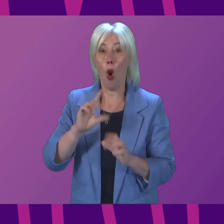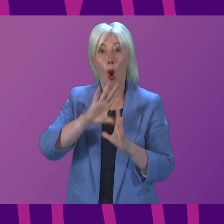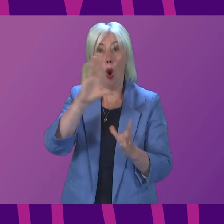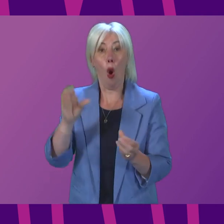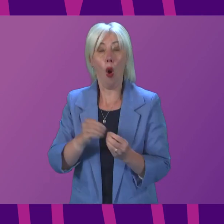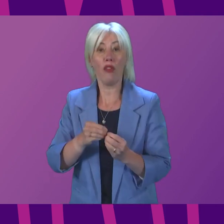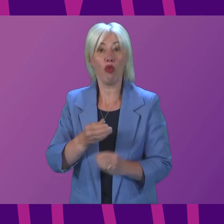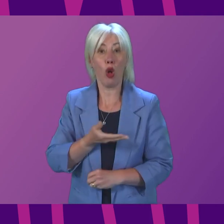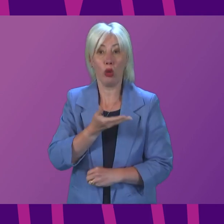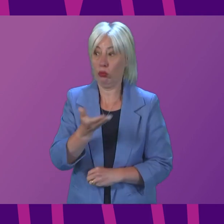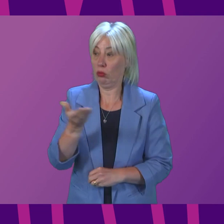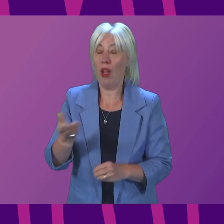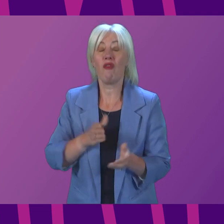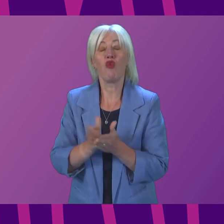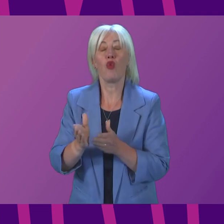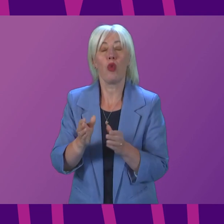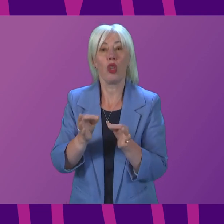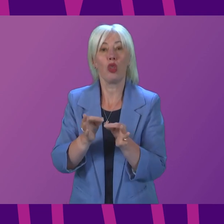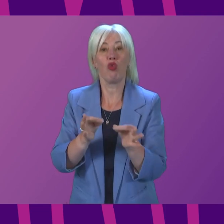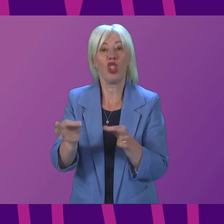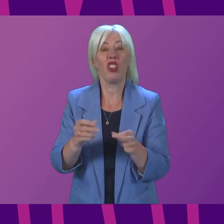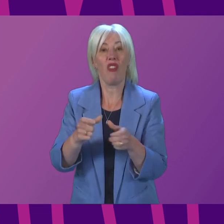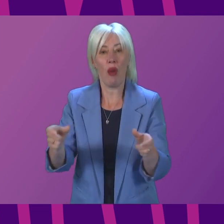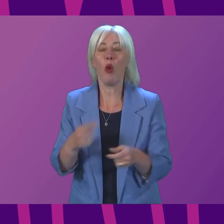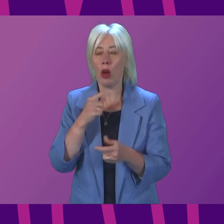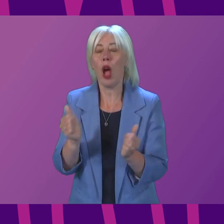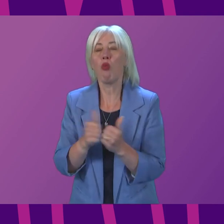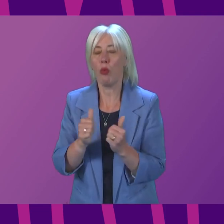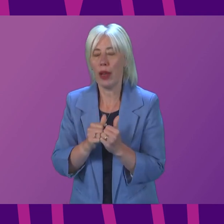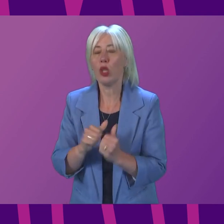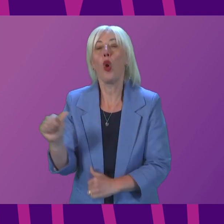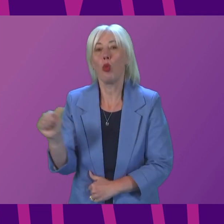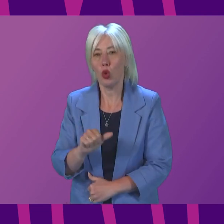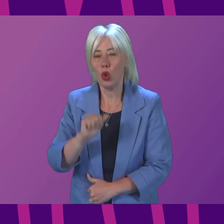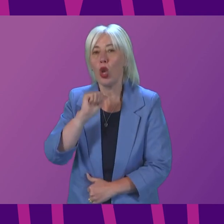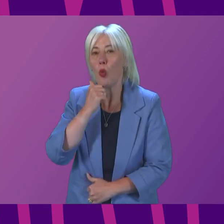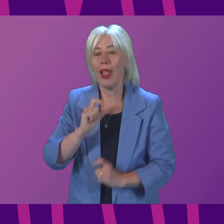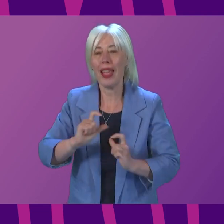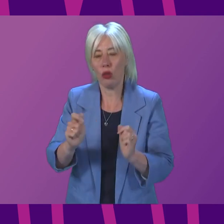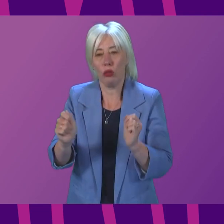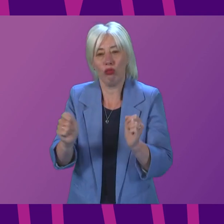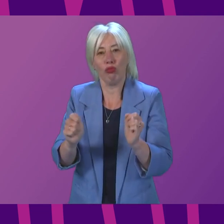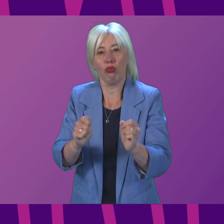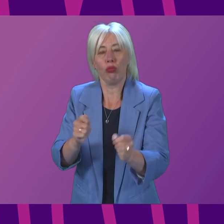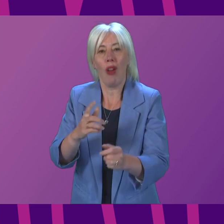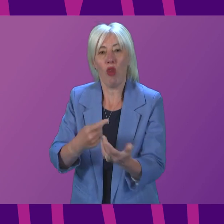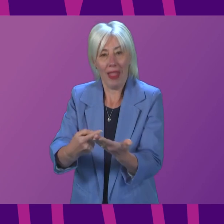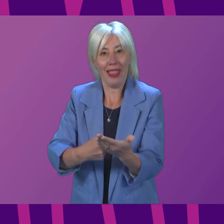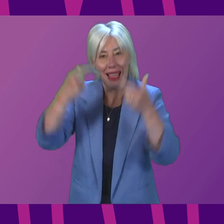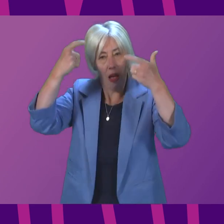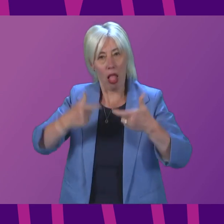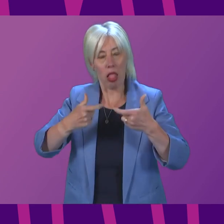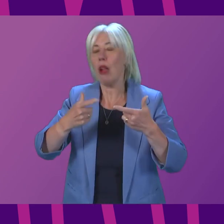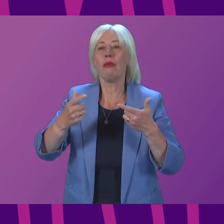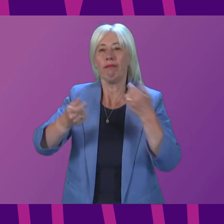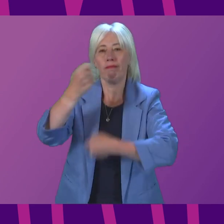transition signalled in the strategic framework remains appropriate. We should and will continue the transition away from legal requirements to advice